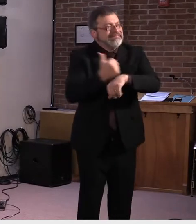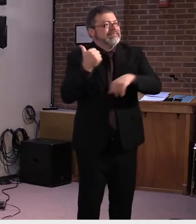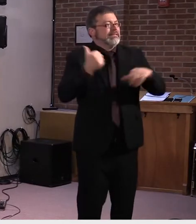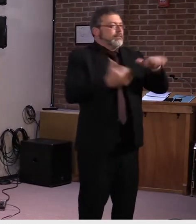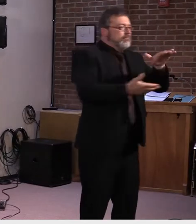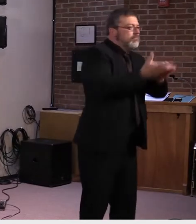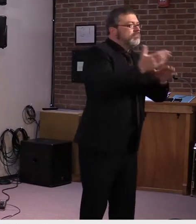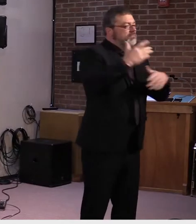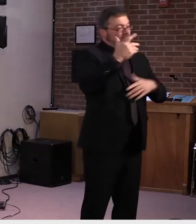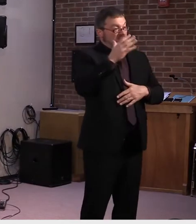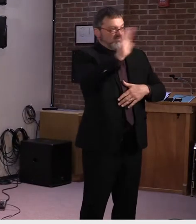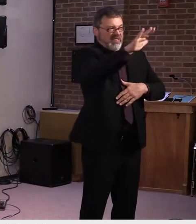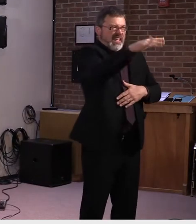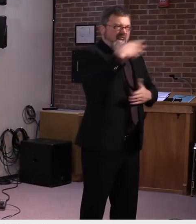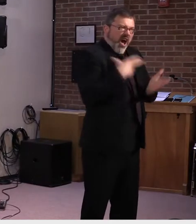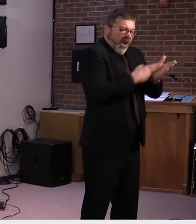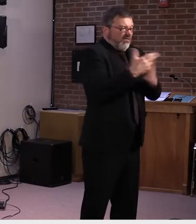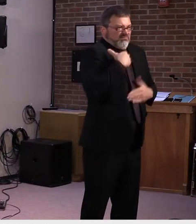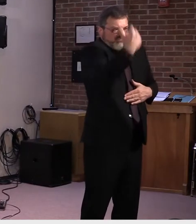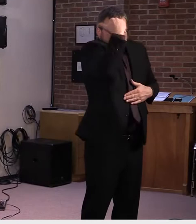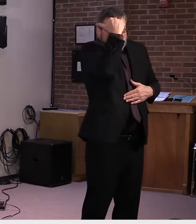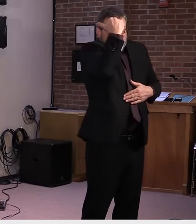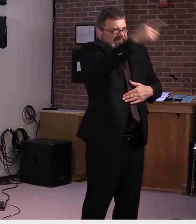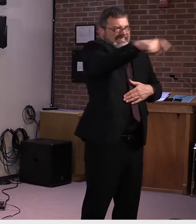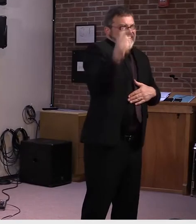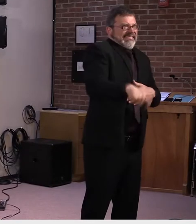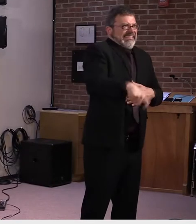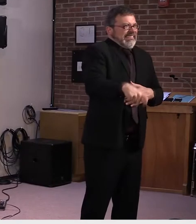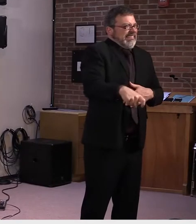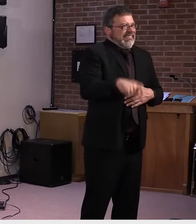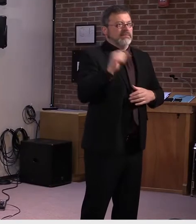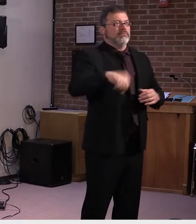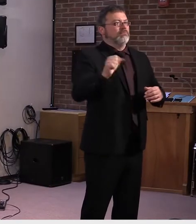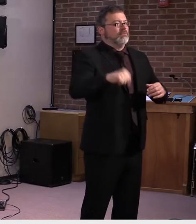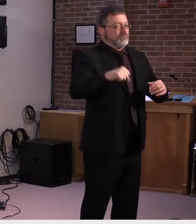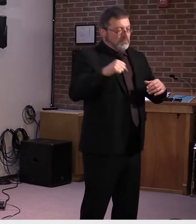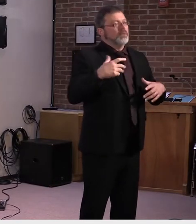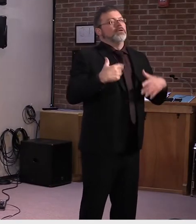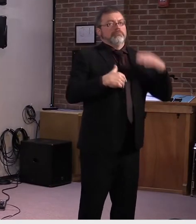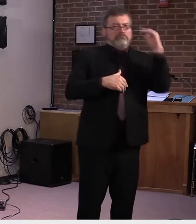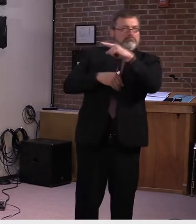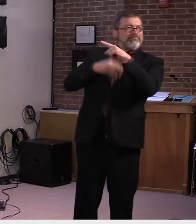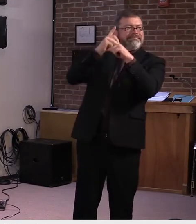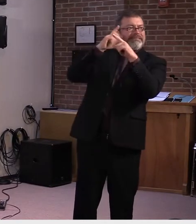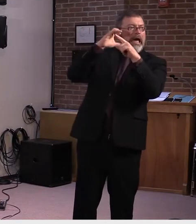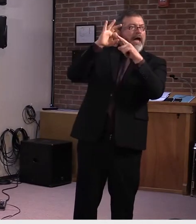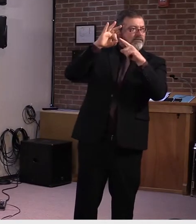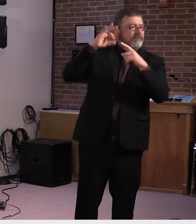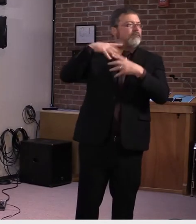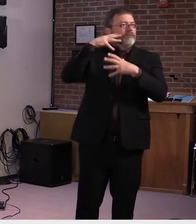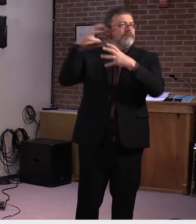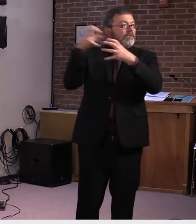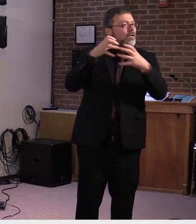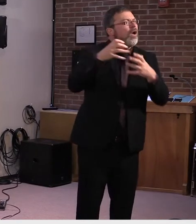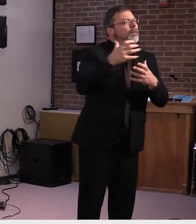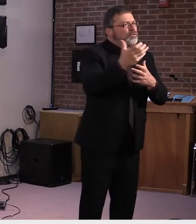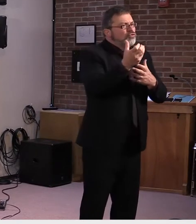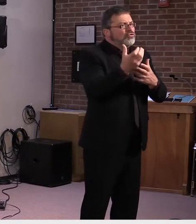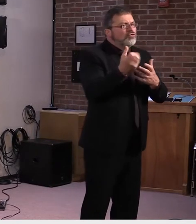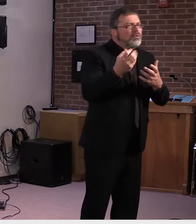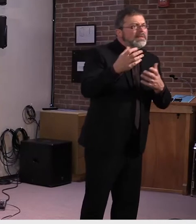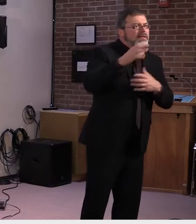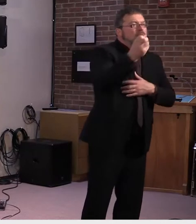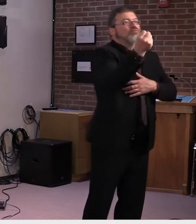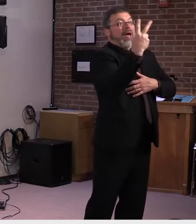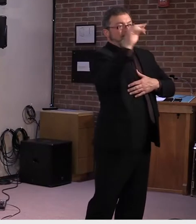Accordingly, DCF plans to invest roughly $12 million to meet this need and to do it